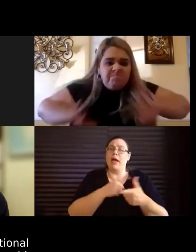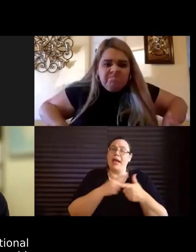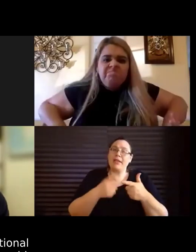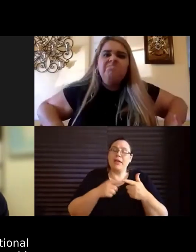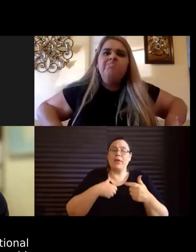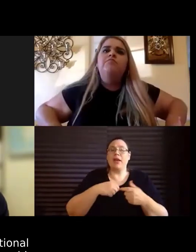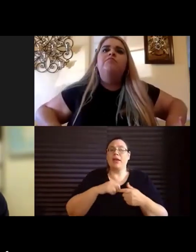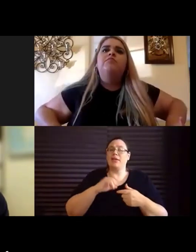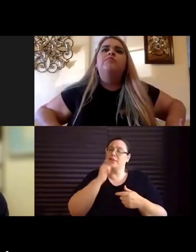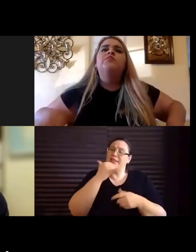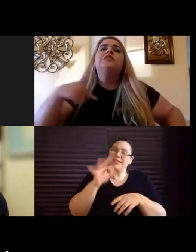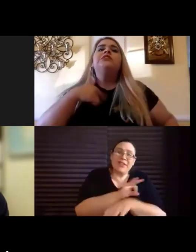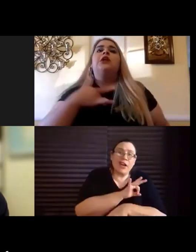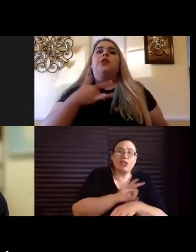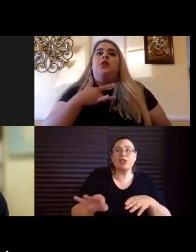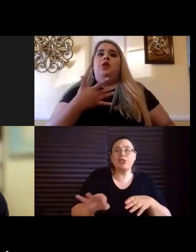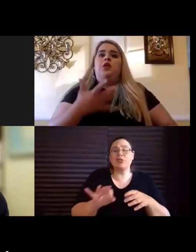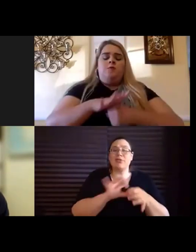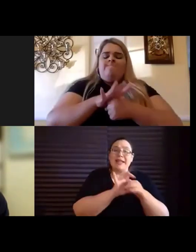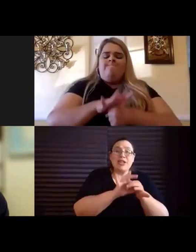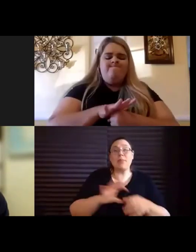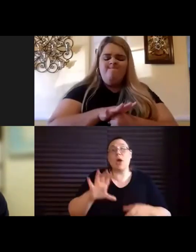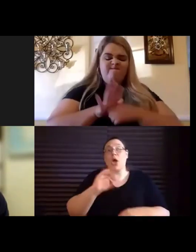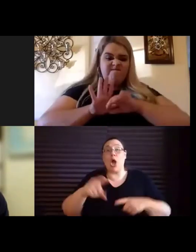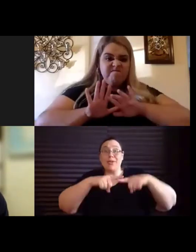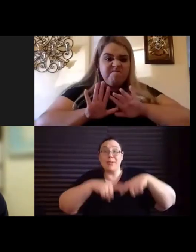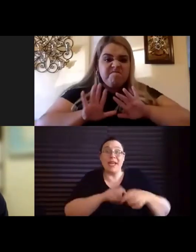relationships that don't serve any of us.